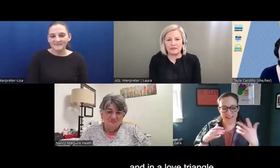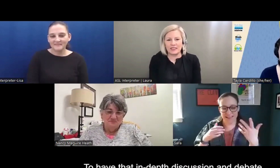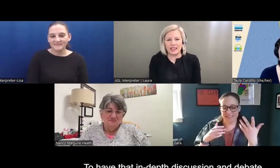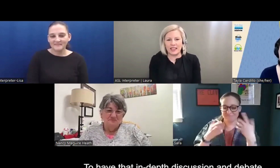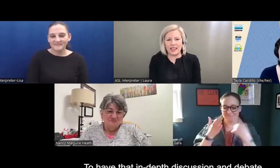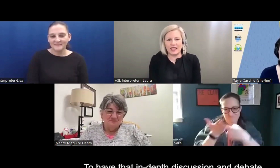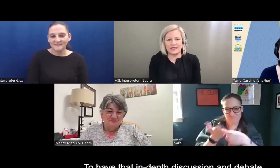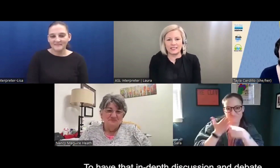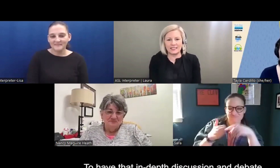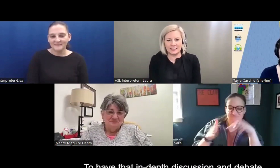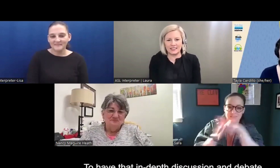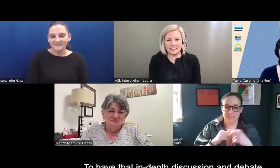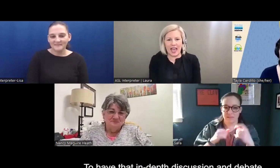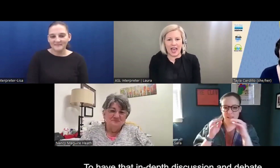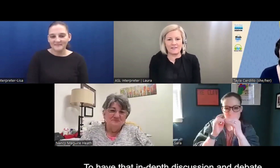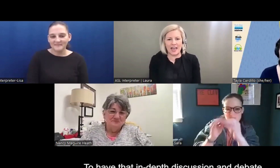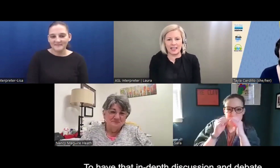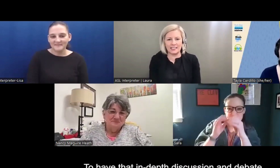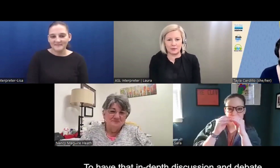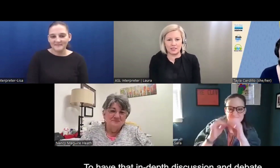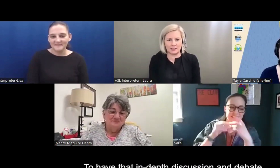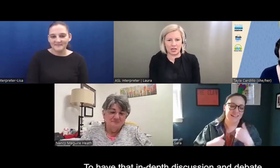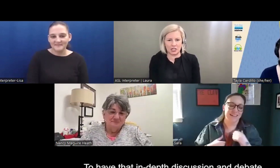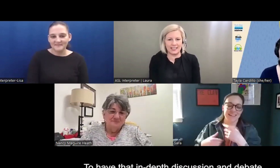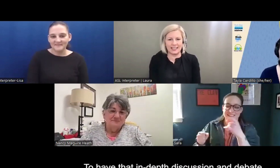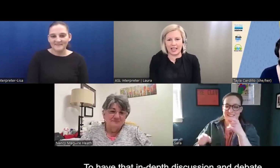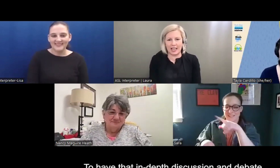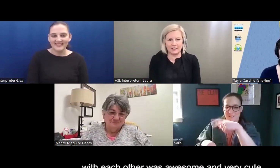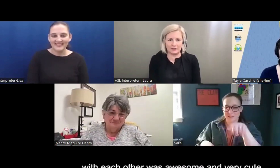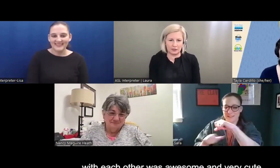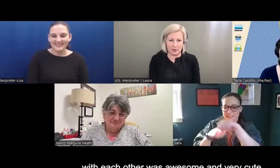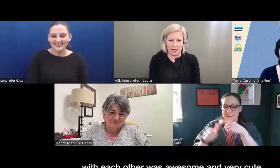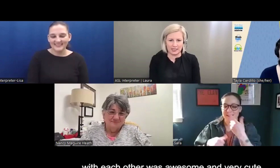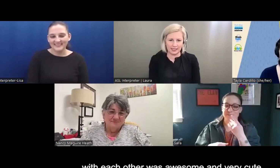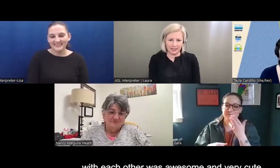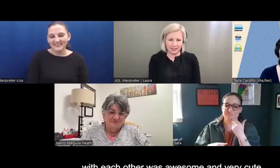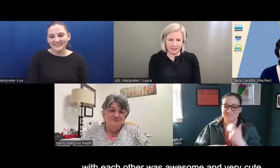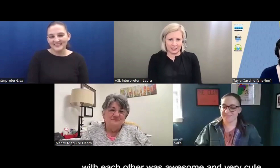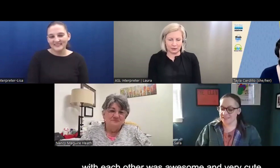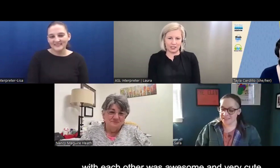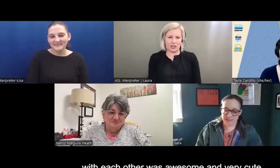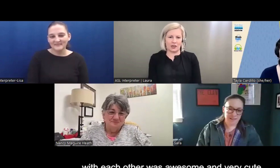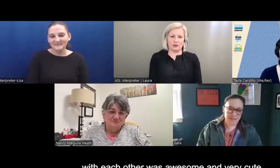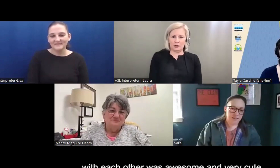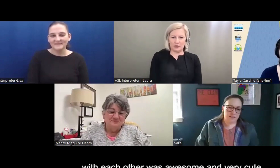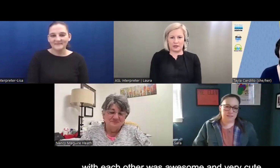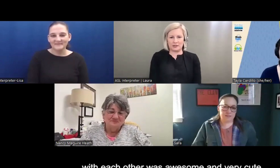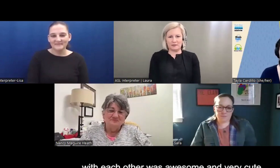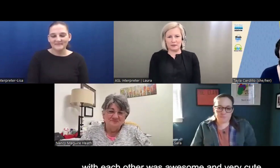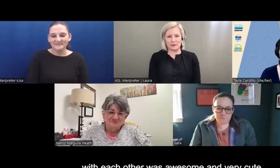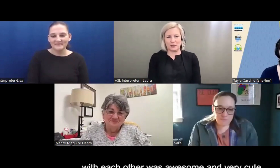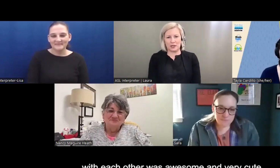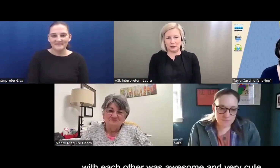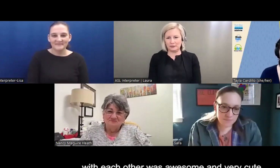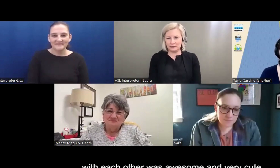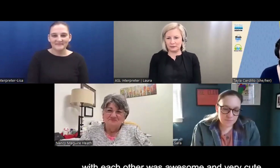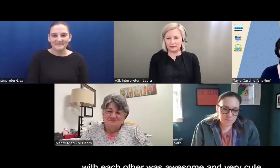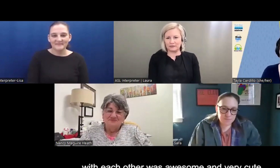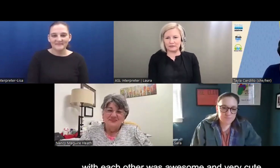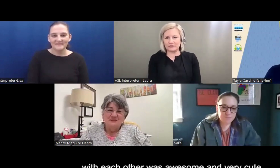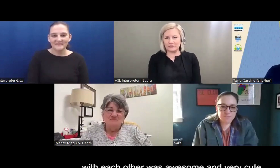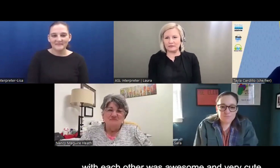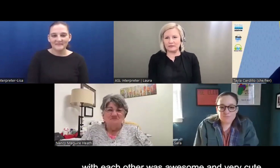um, and to have that in-depth discussion and kind of debate with each other, it was awesome. was very cute.